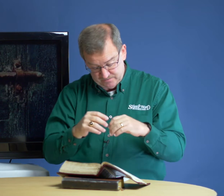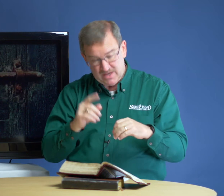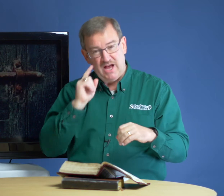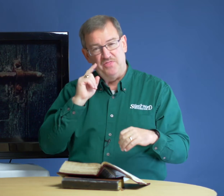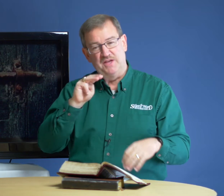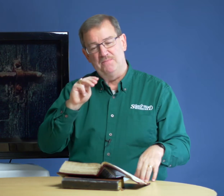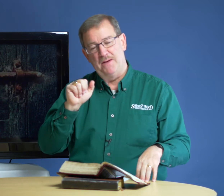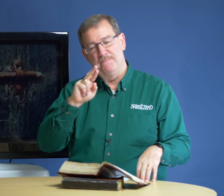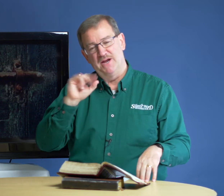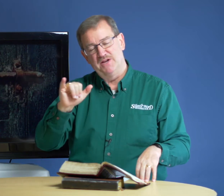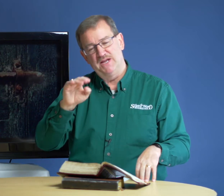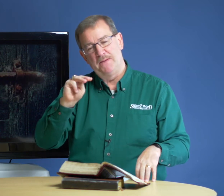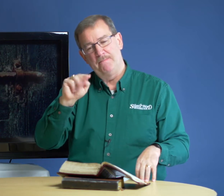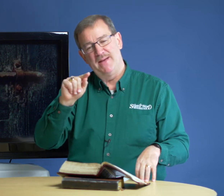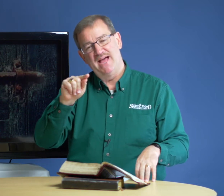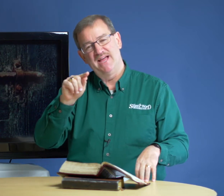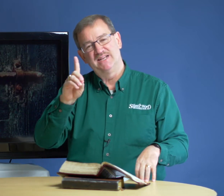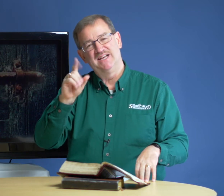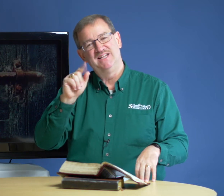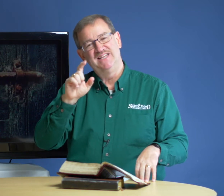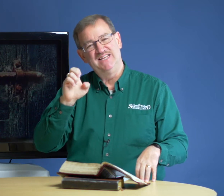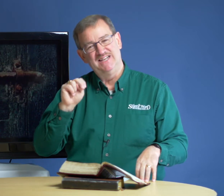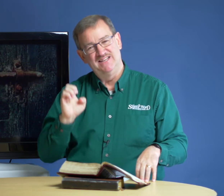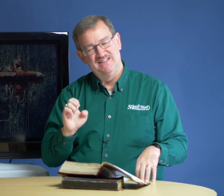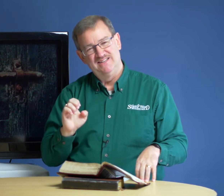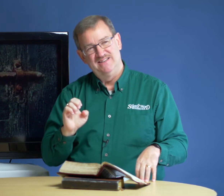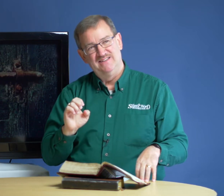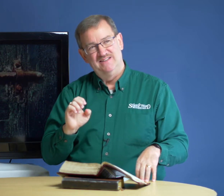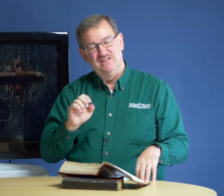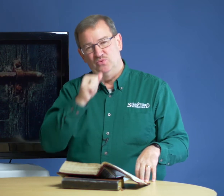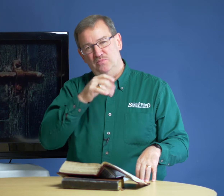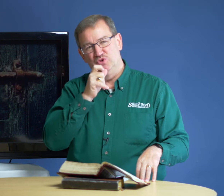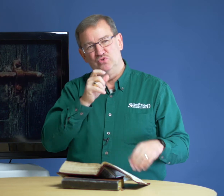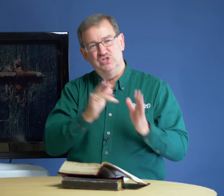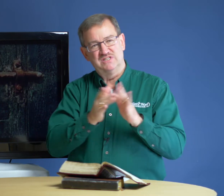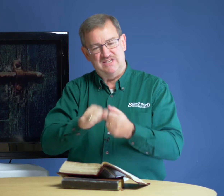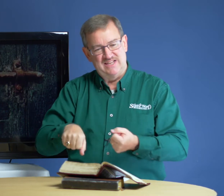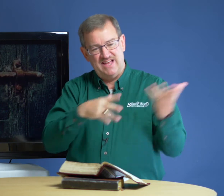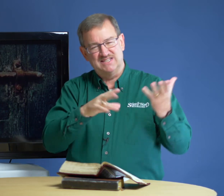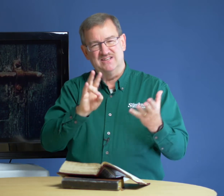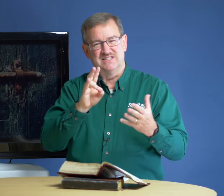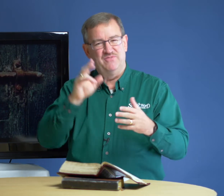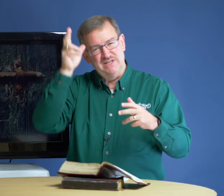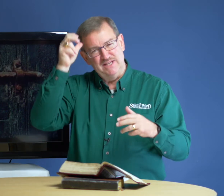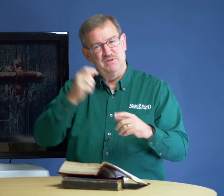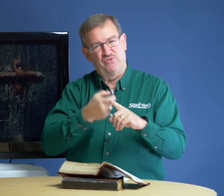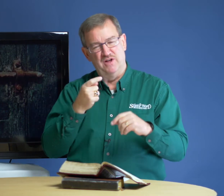I think about Mary Magdalene, the woman who Jesus had cast out seven demons from